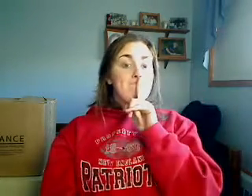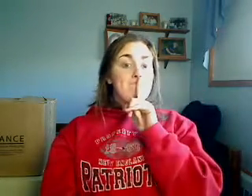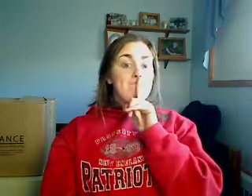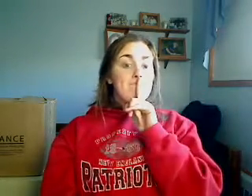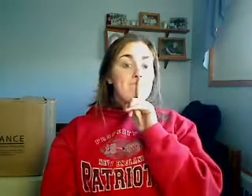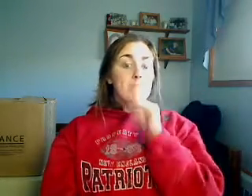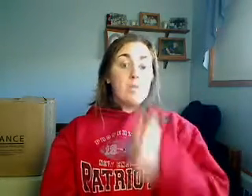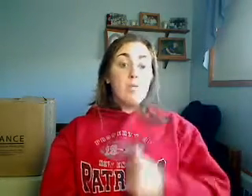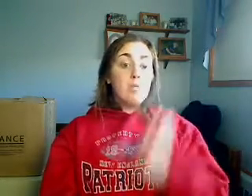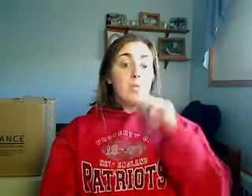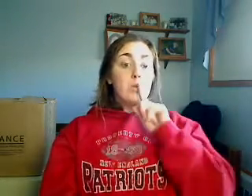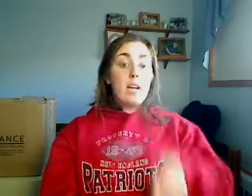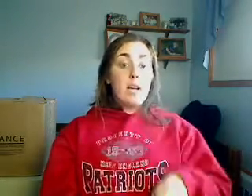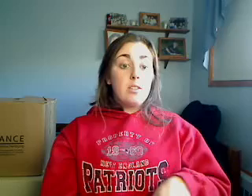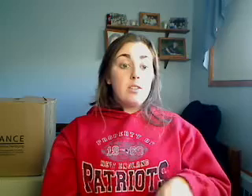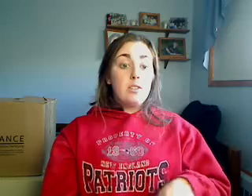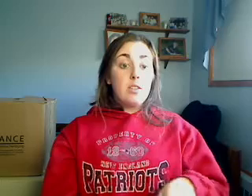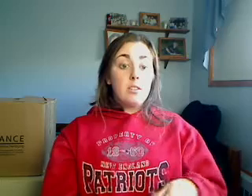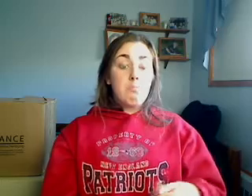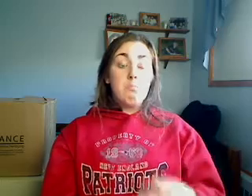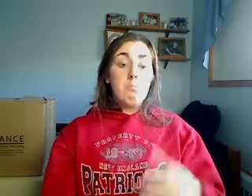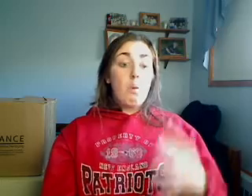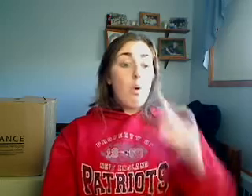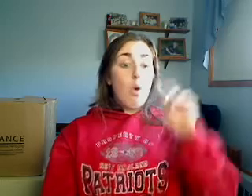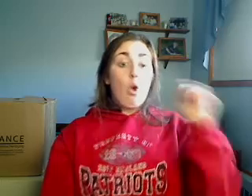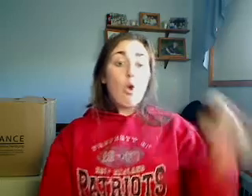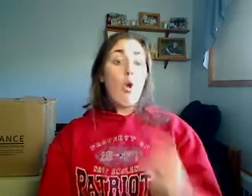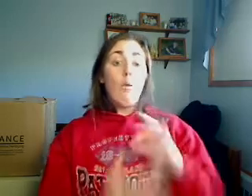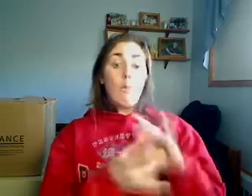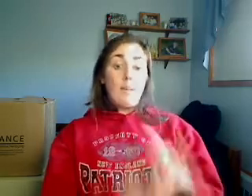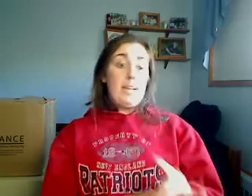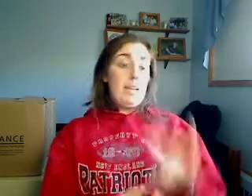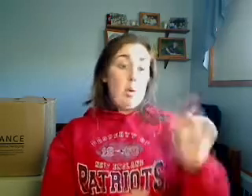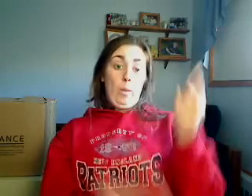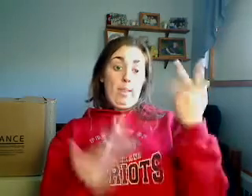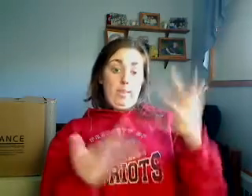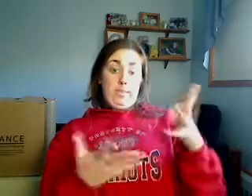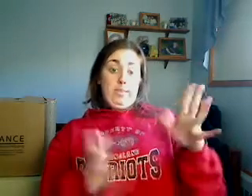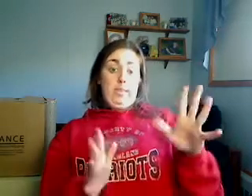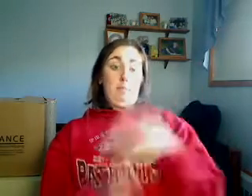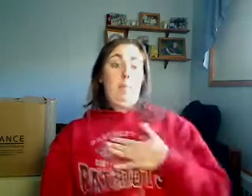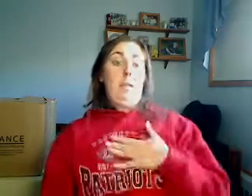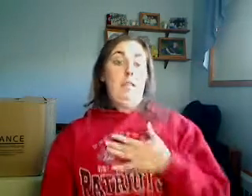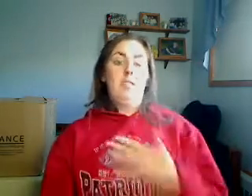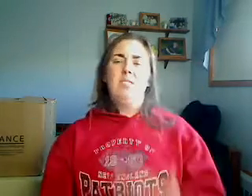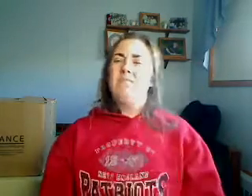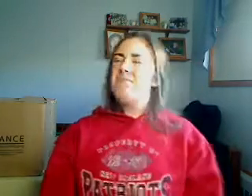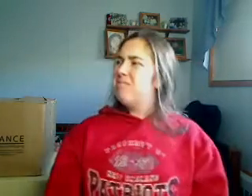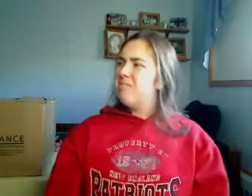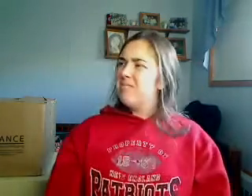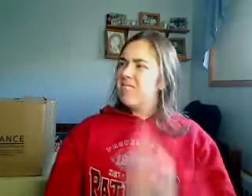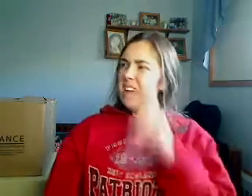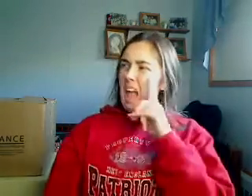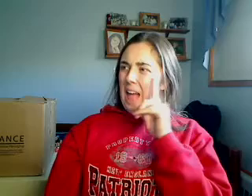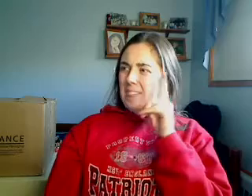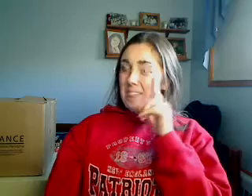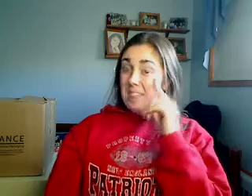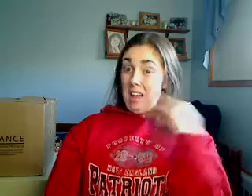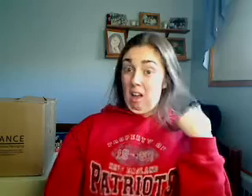We have to mention this coming back to National Enquirer. will, know, provide sources, nevertheless, to write the story that he had to be clear with.